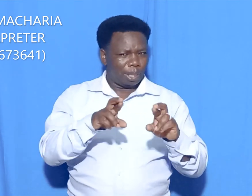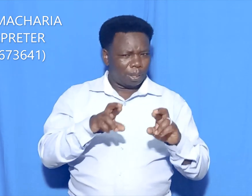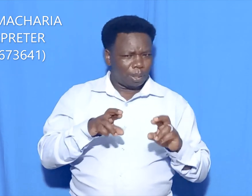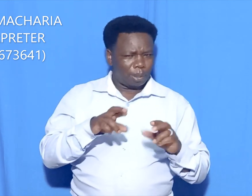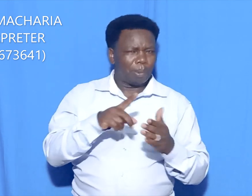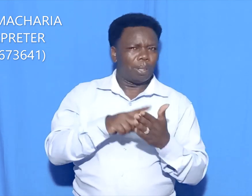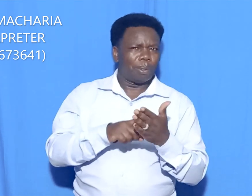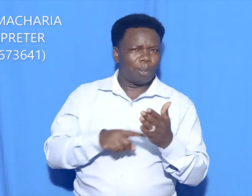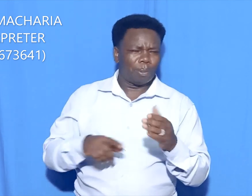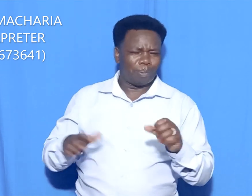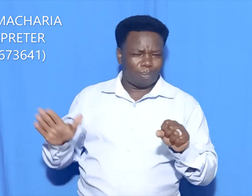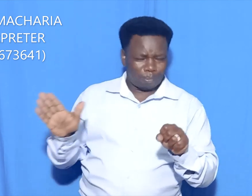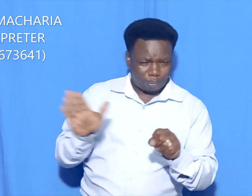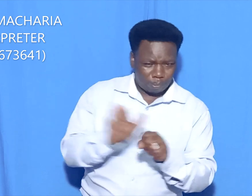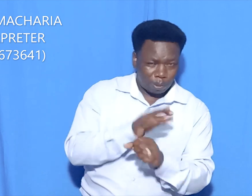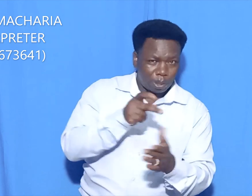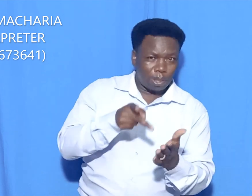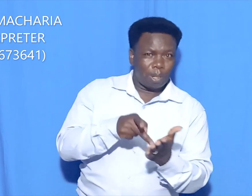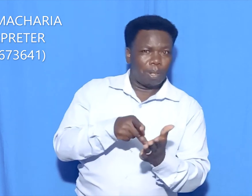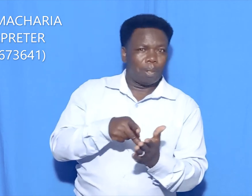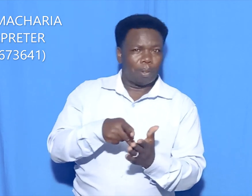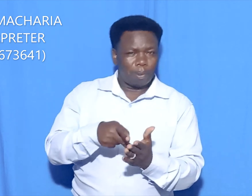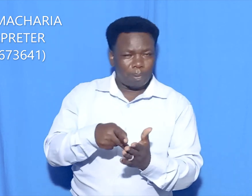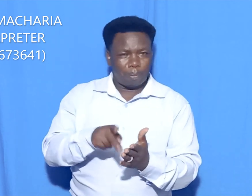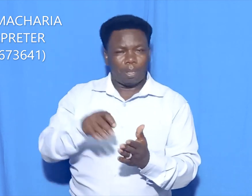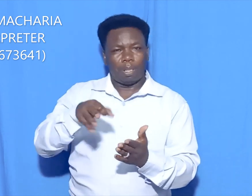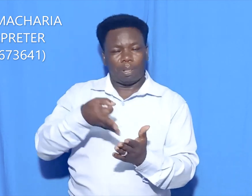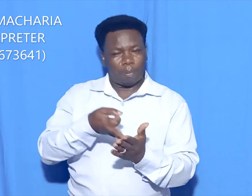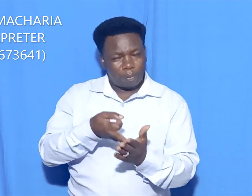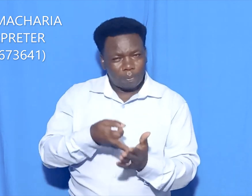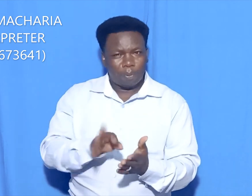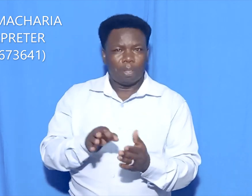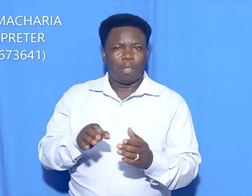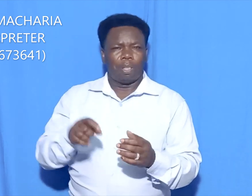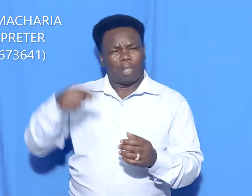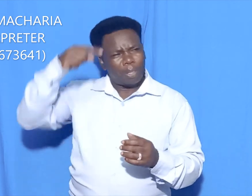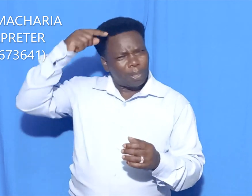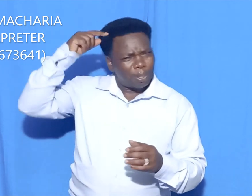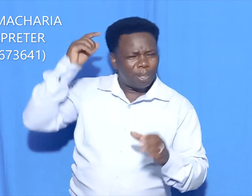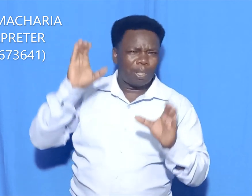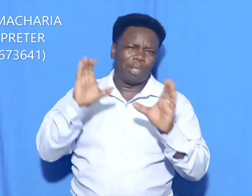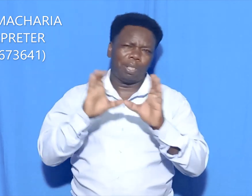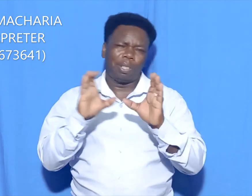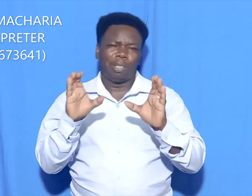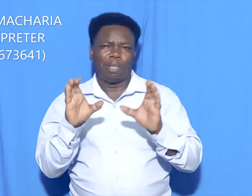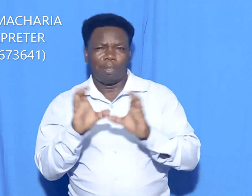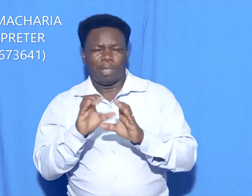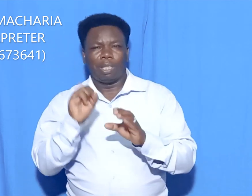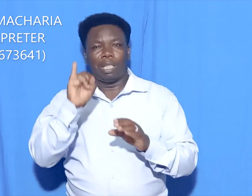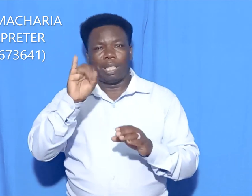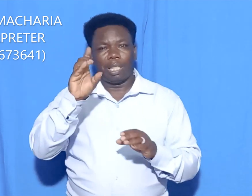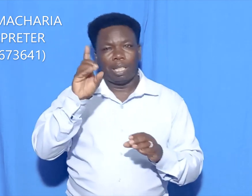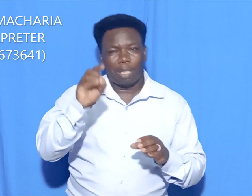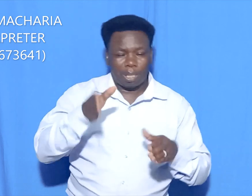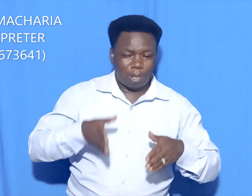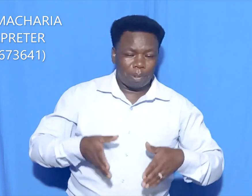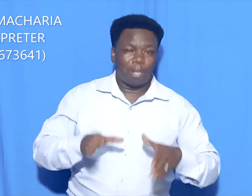fees, original compensation certificates, IEP and BAT certificate, and 75